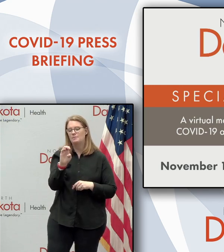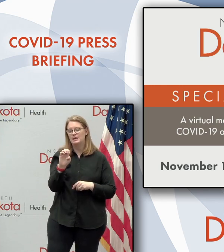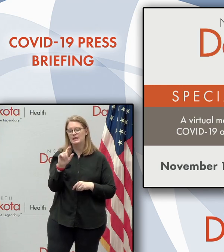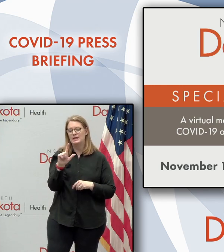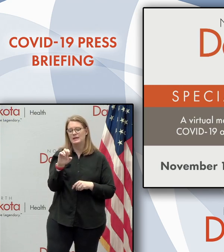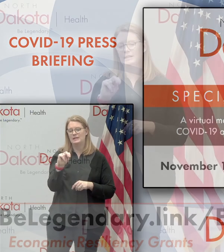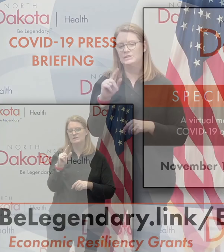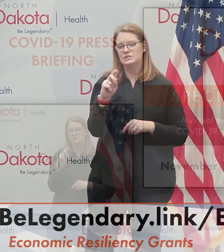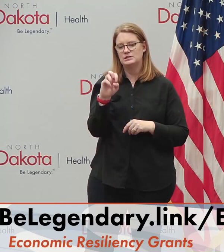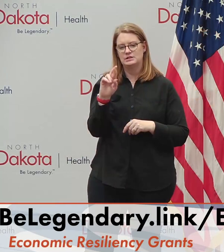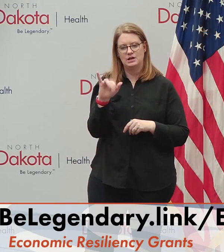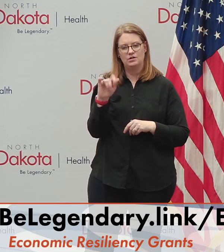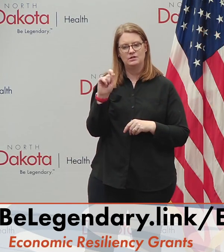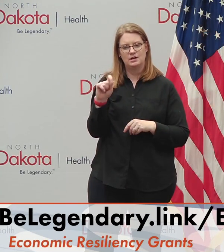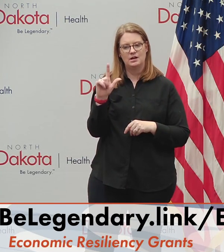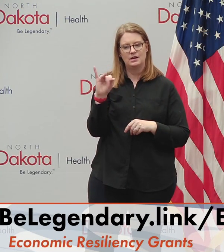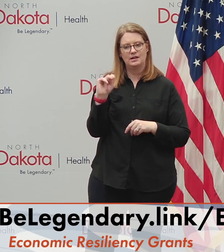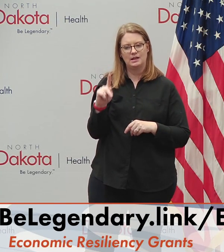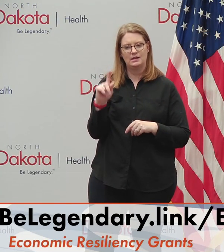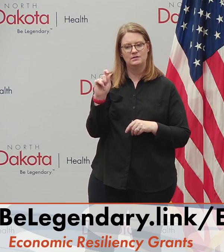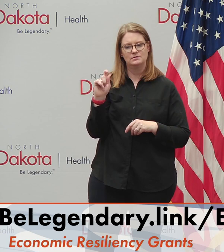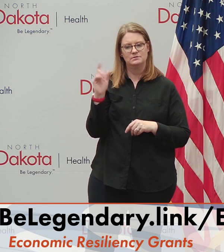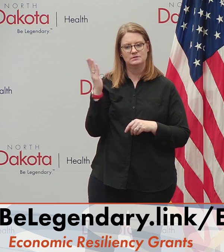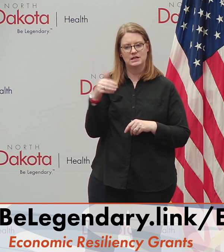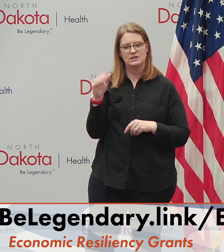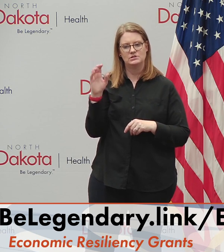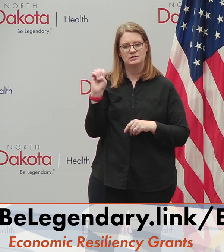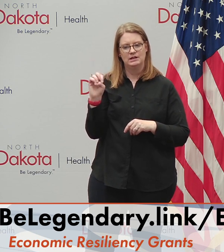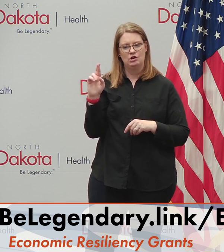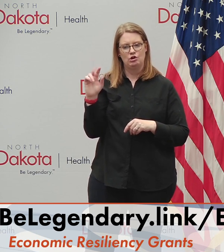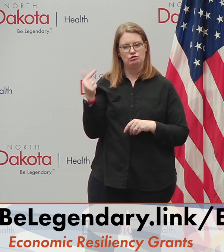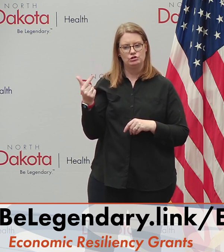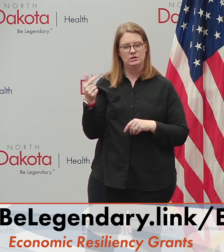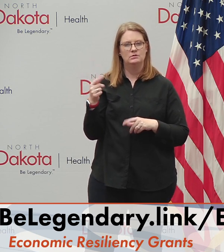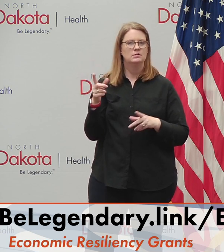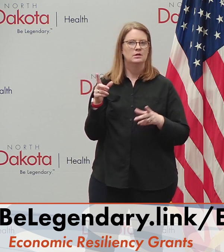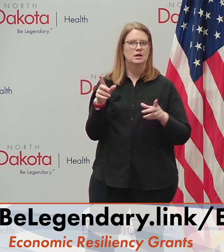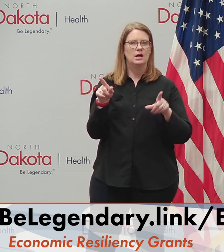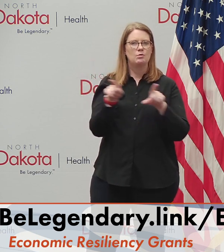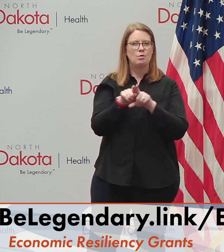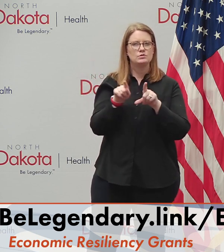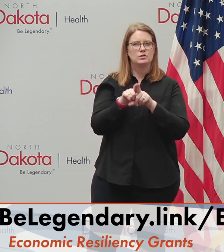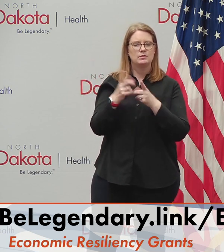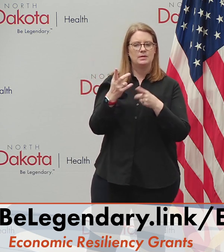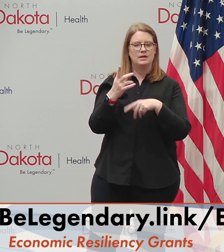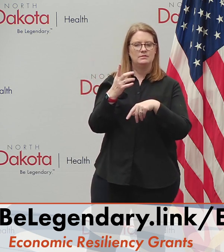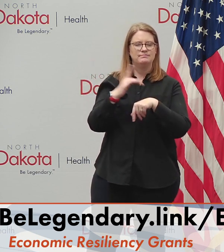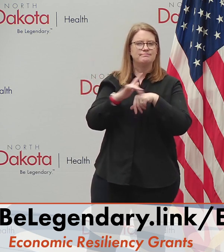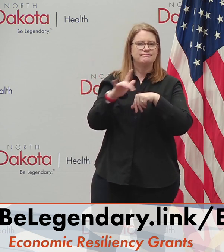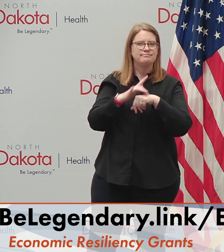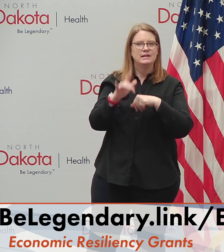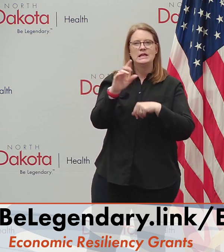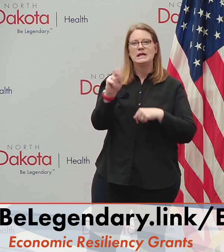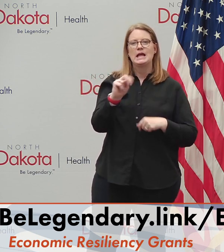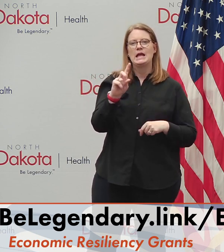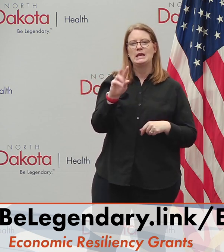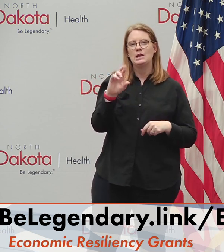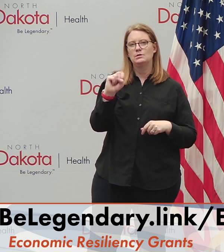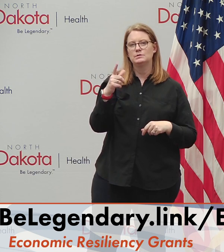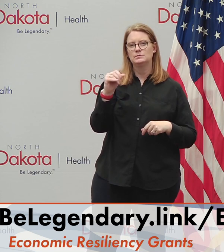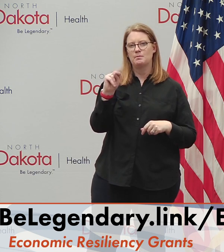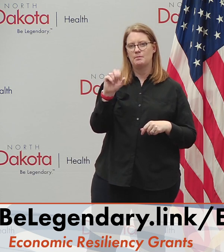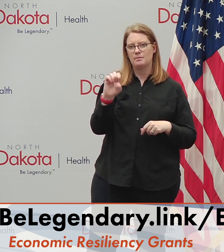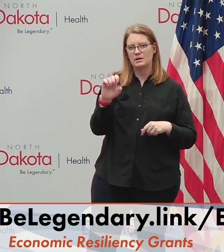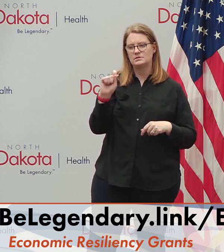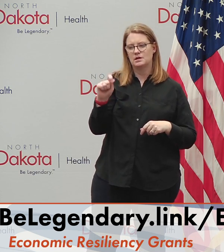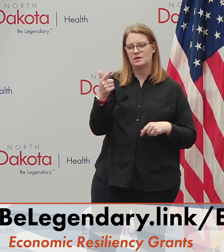.link slash ERG. And, of course, I'm sure there will also be links out on the ndresponse.gov